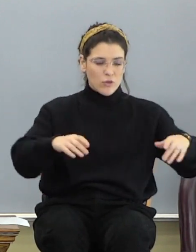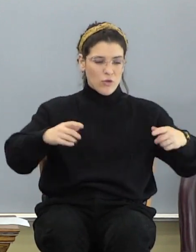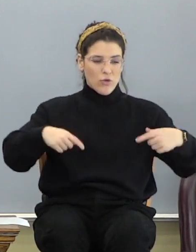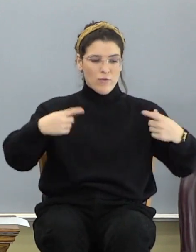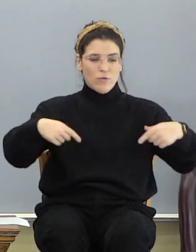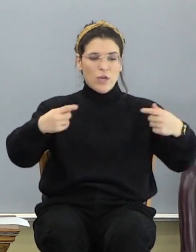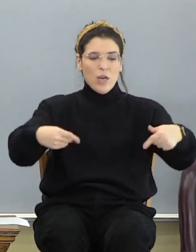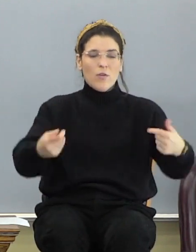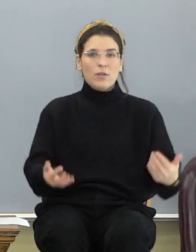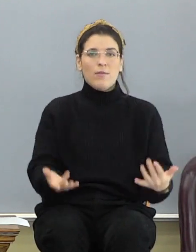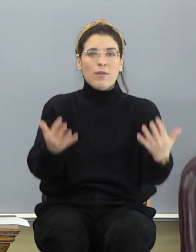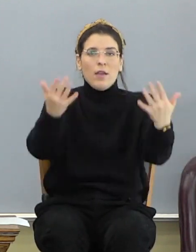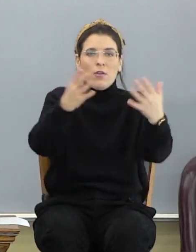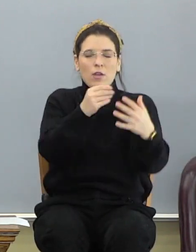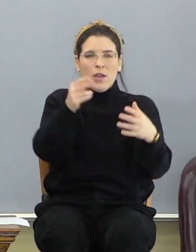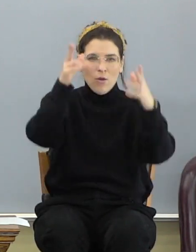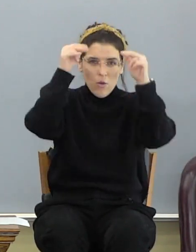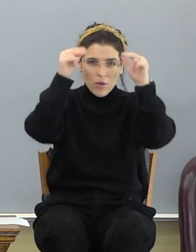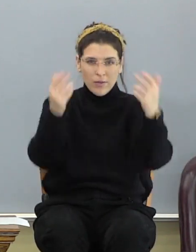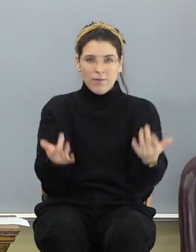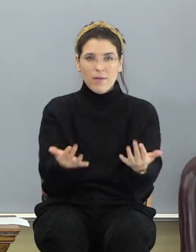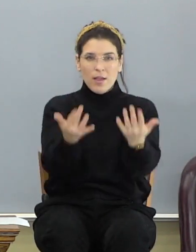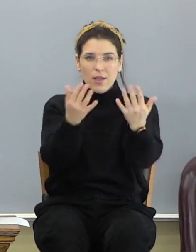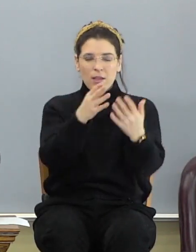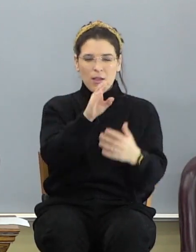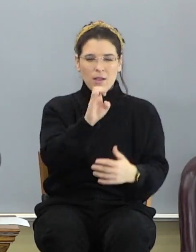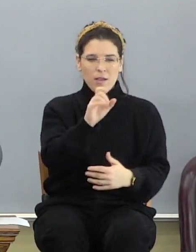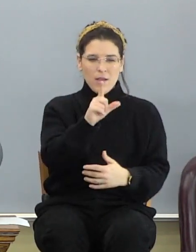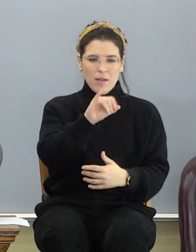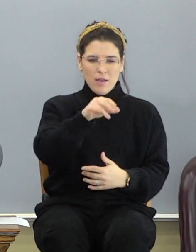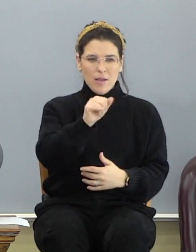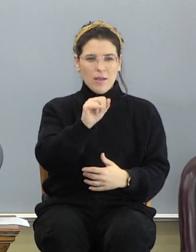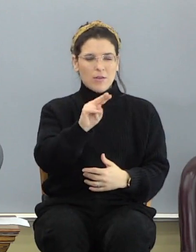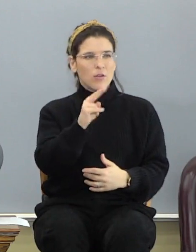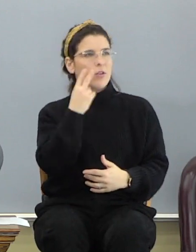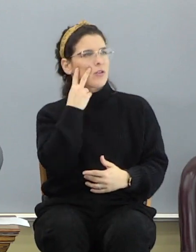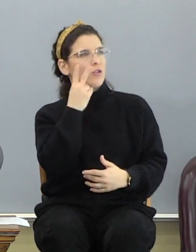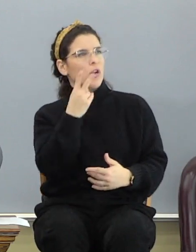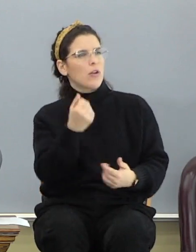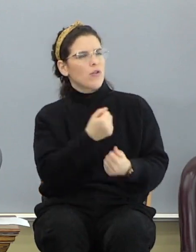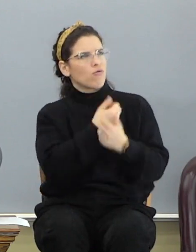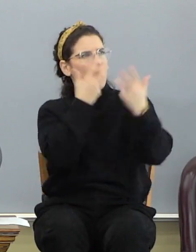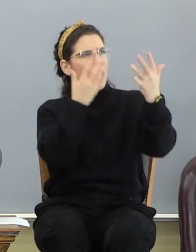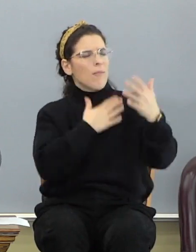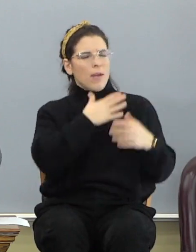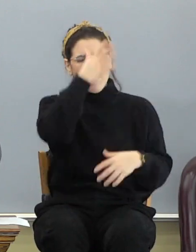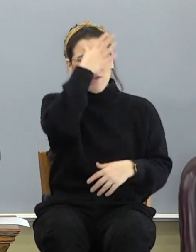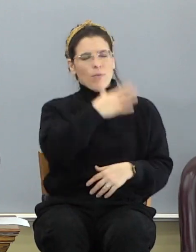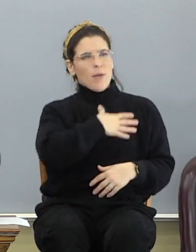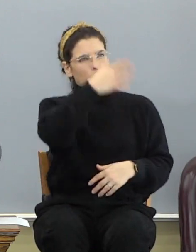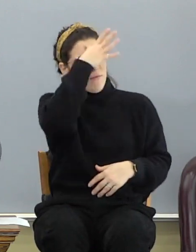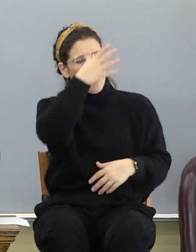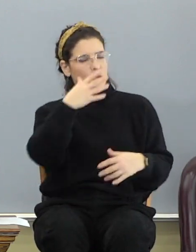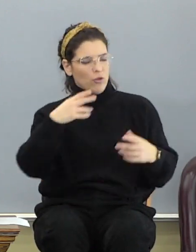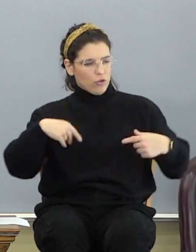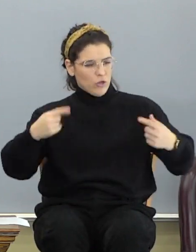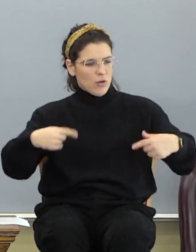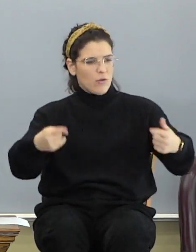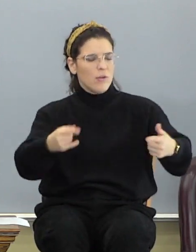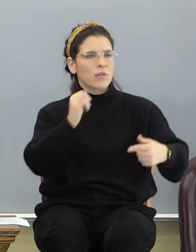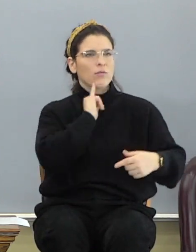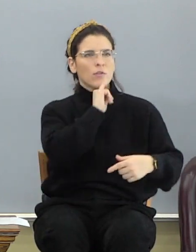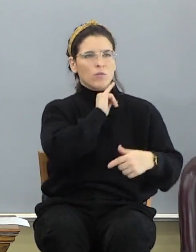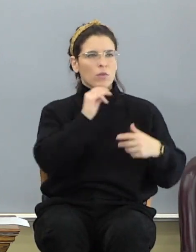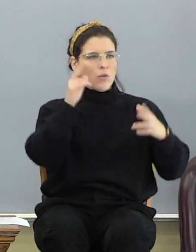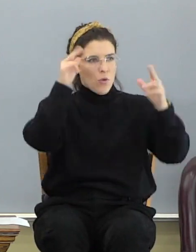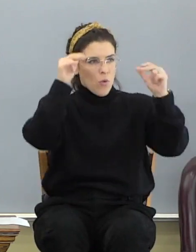that found horses of fire. Verse 12. Elijah saw it and cried, my father, my father, the chariots of Israel and the horsemen